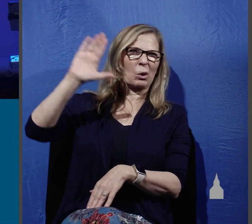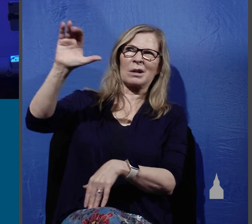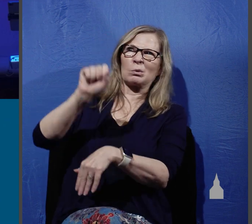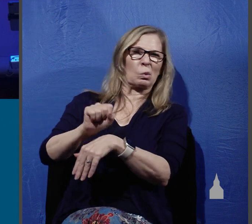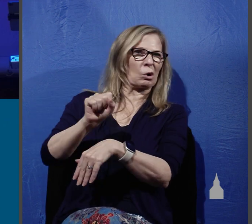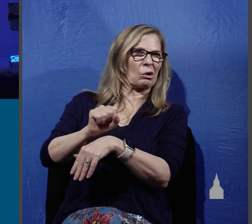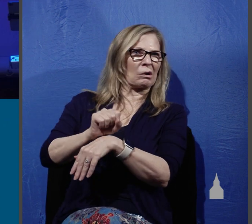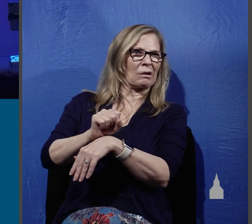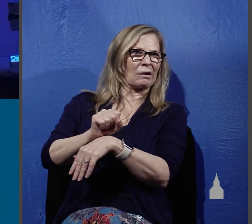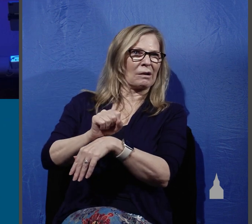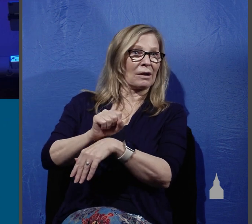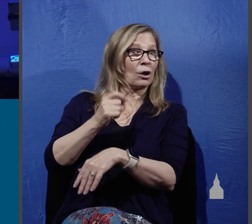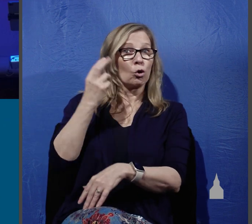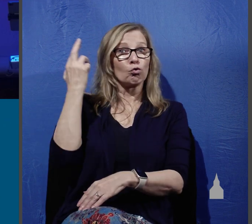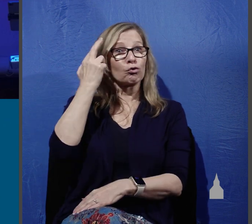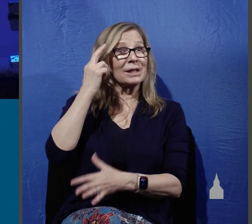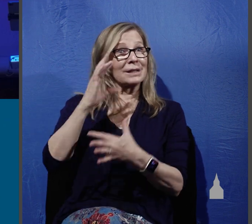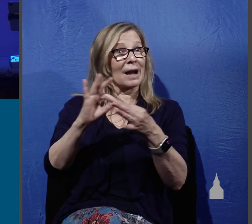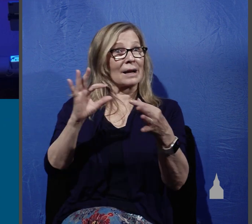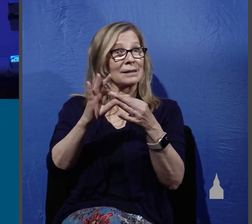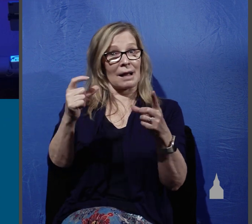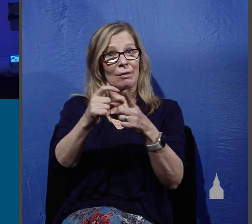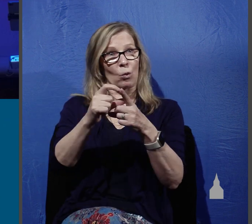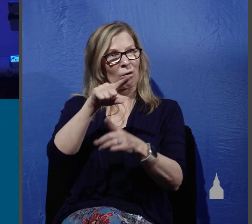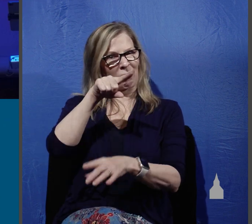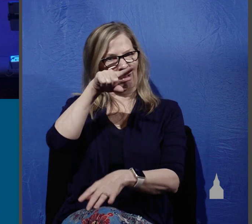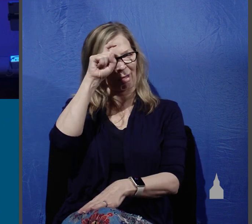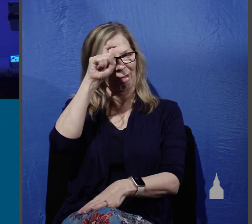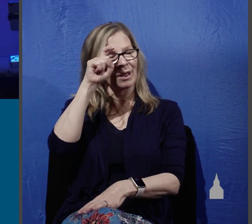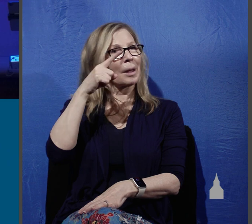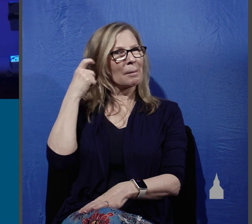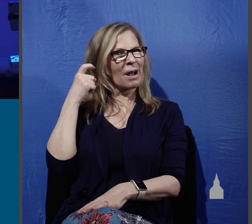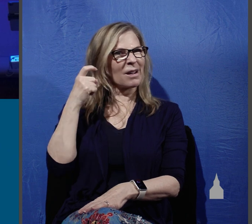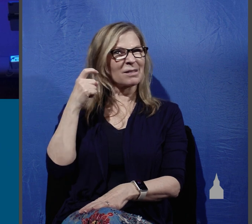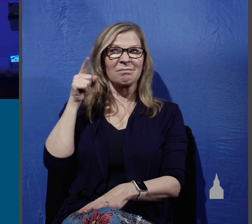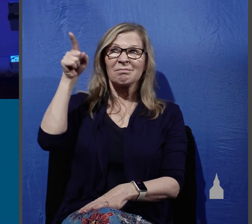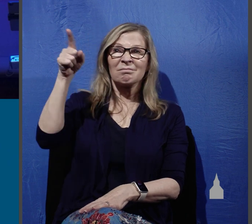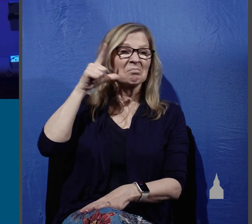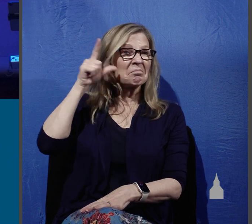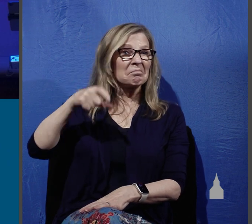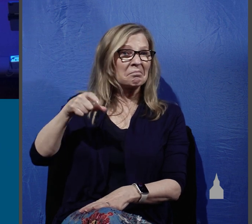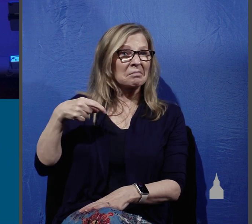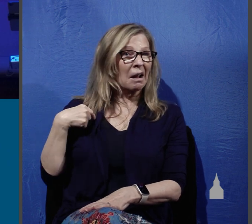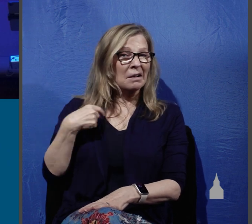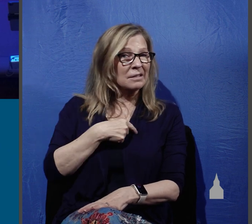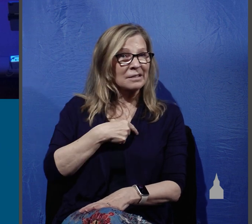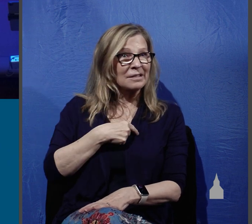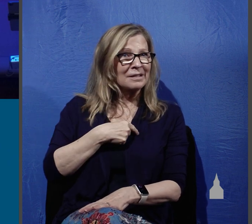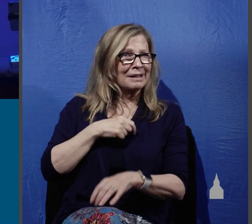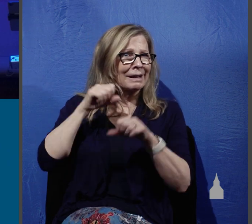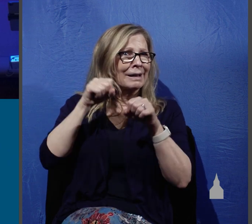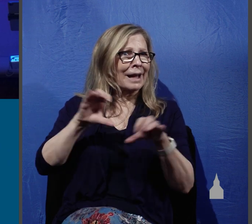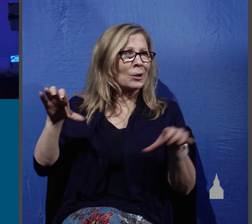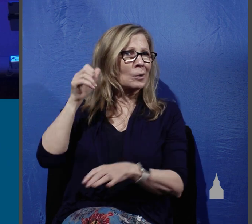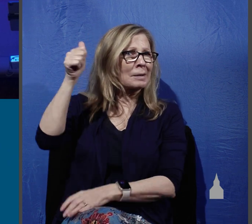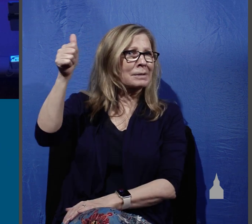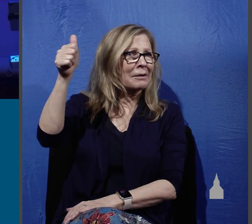need us to do his work since he can do it himself, and he can do it, obviously, far better than we can.